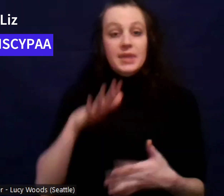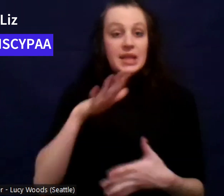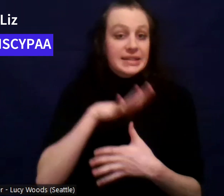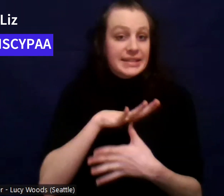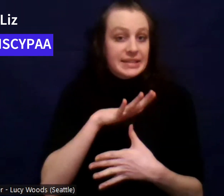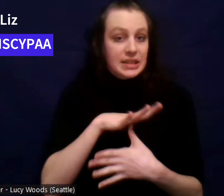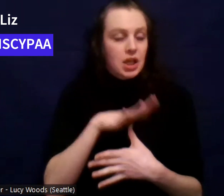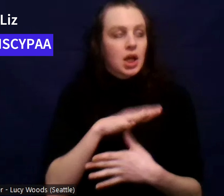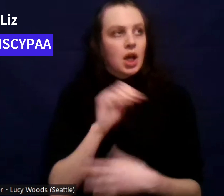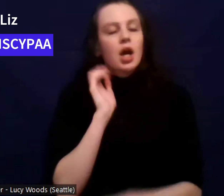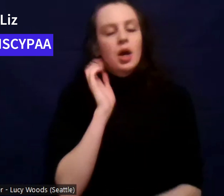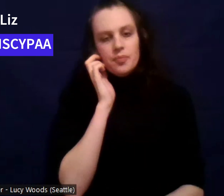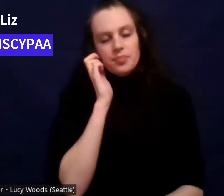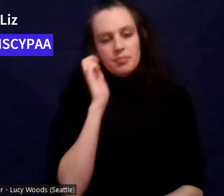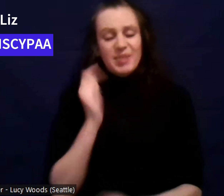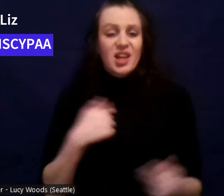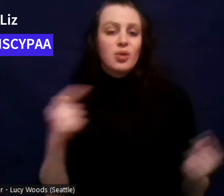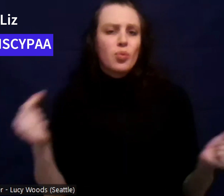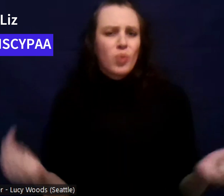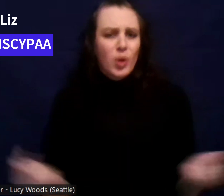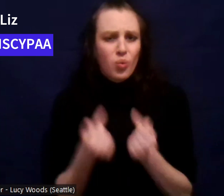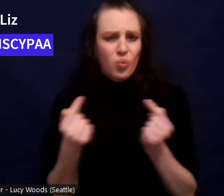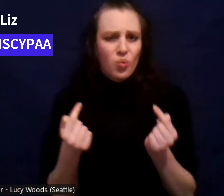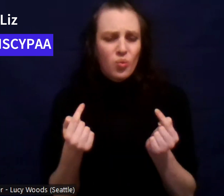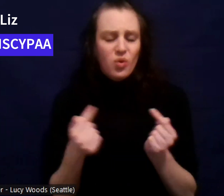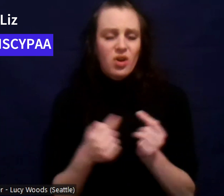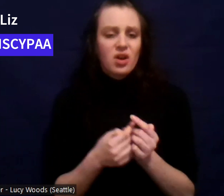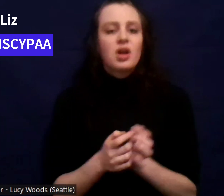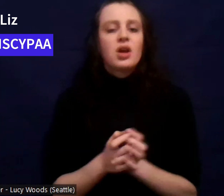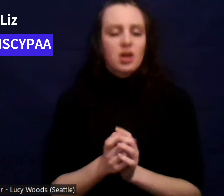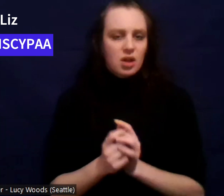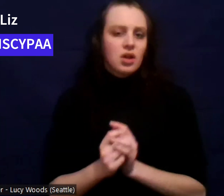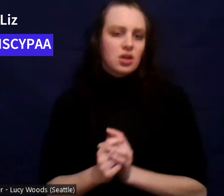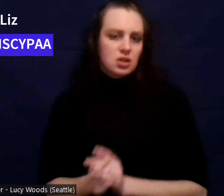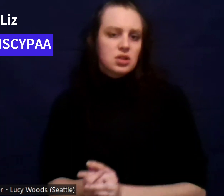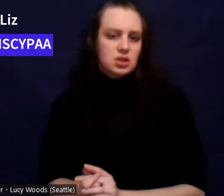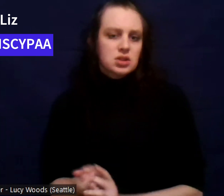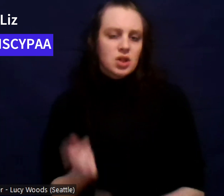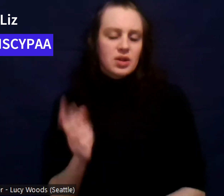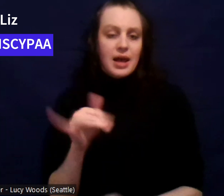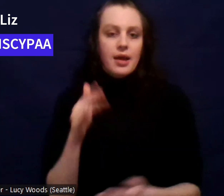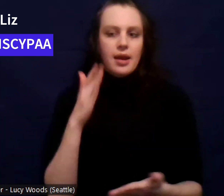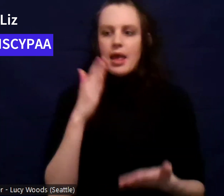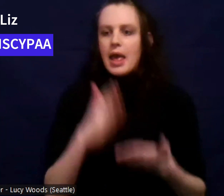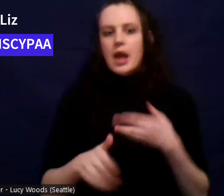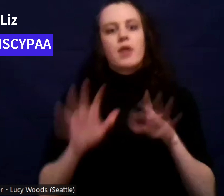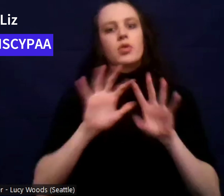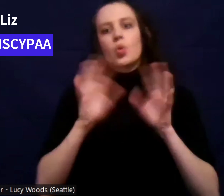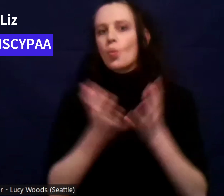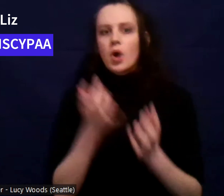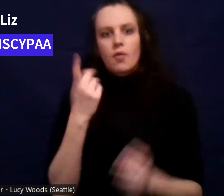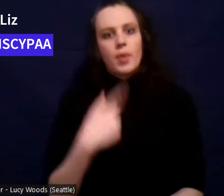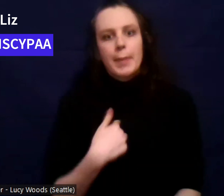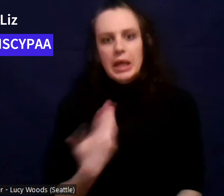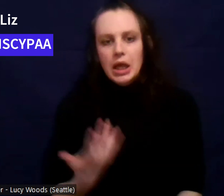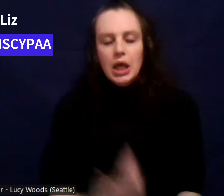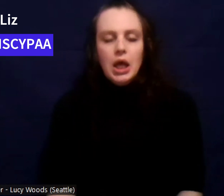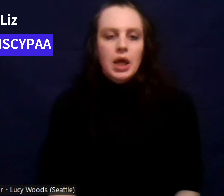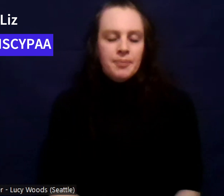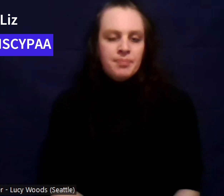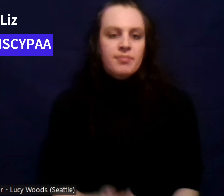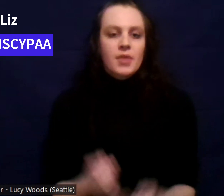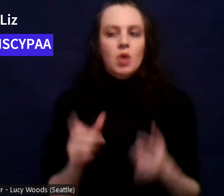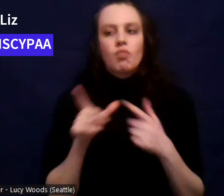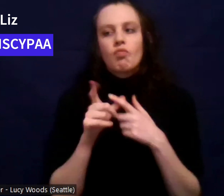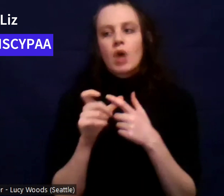I got injured. Um, and that was like the end of the world for me pretty much because running